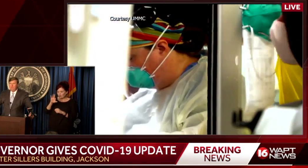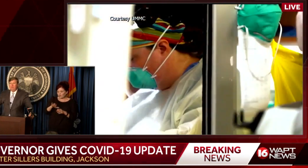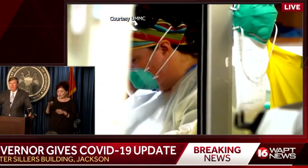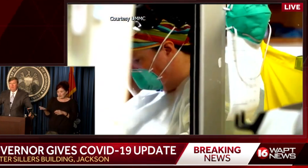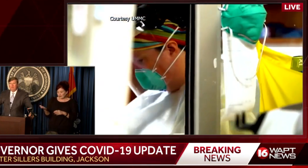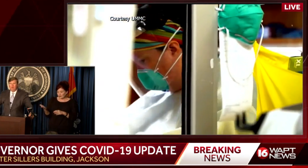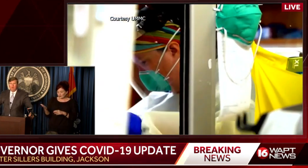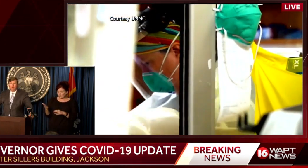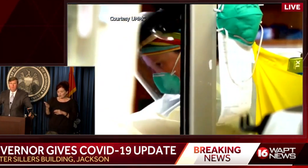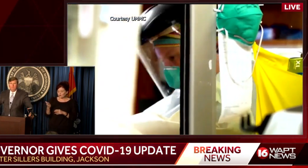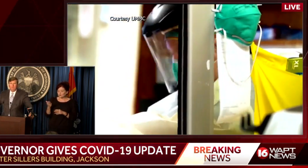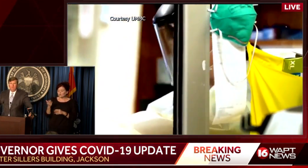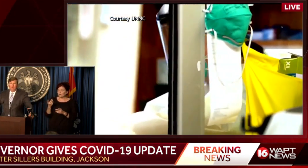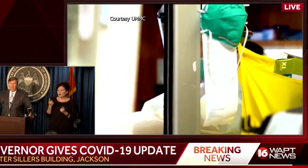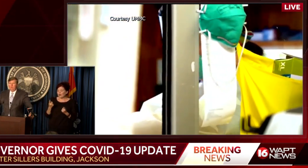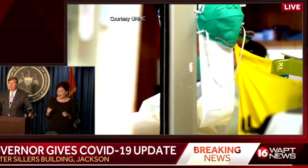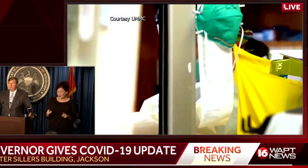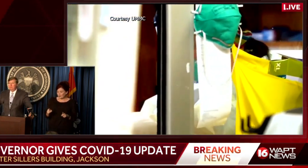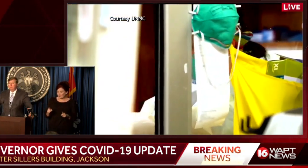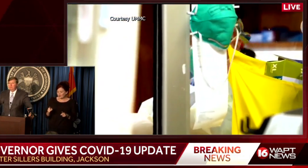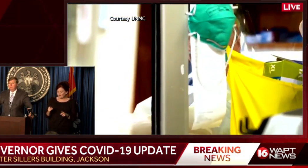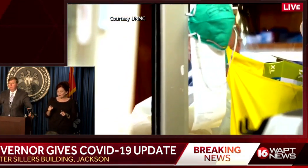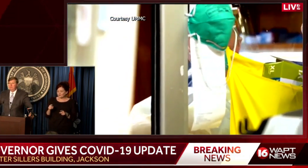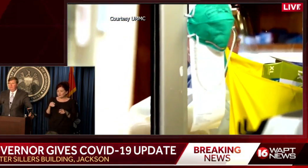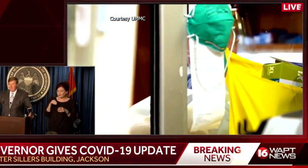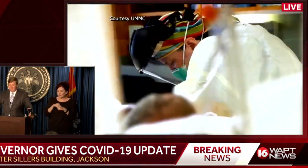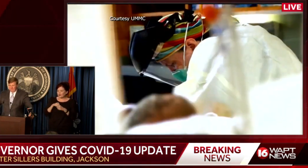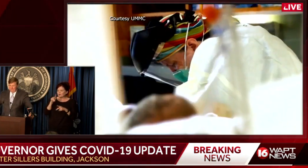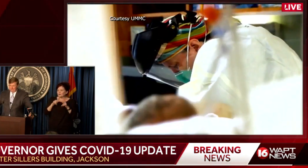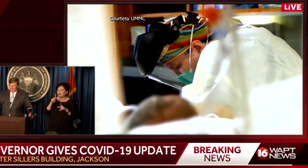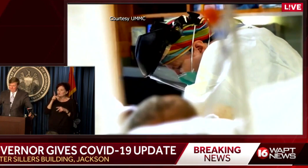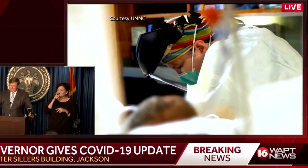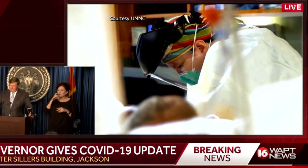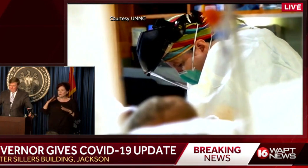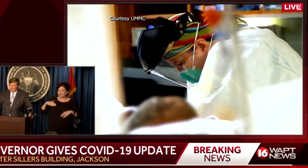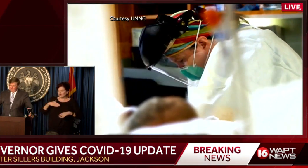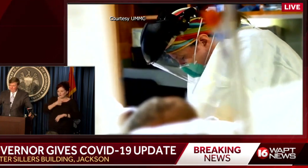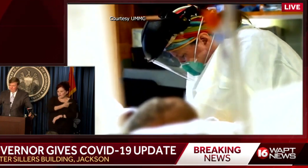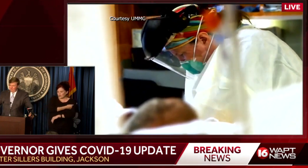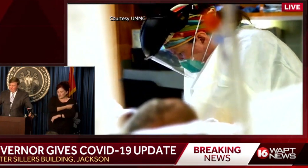our deaths have occurred amongst the unvaccinated.